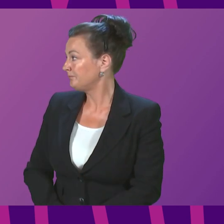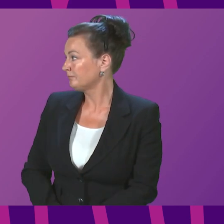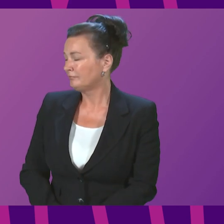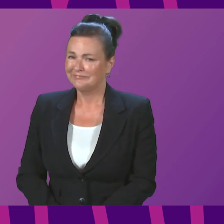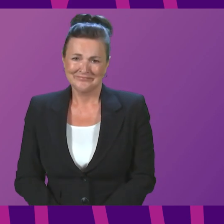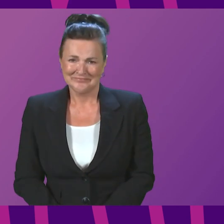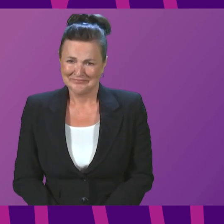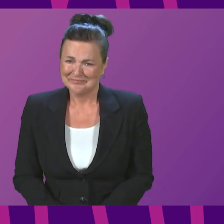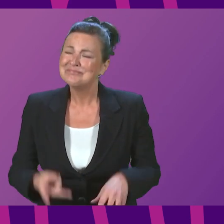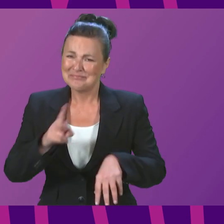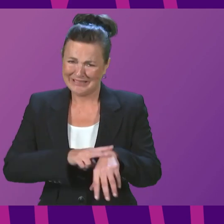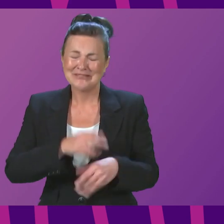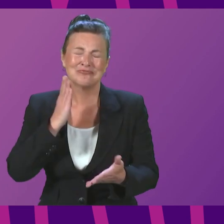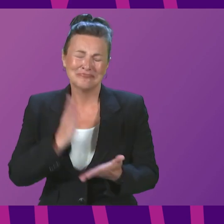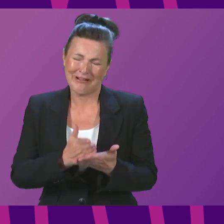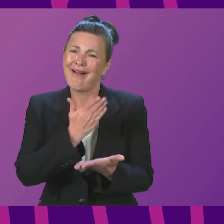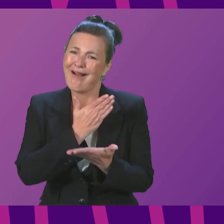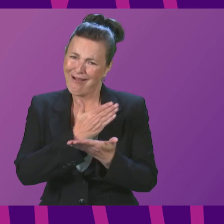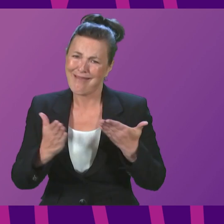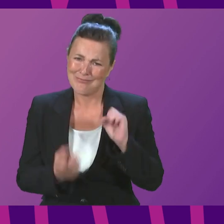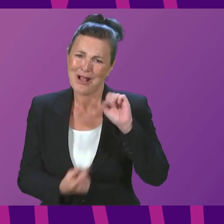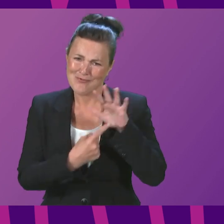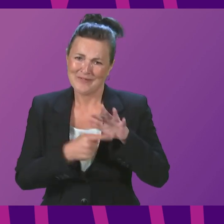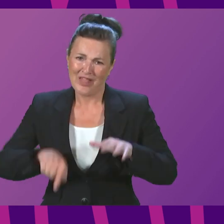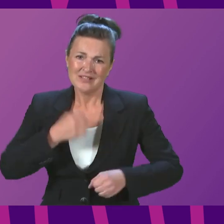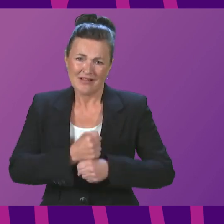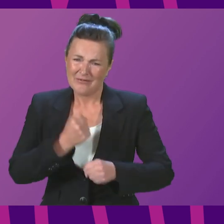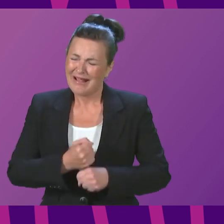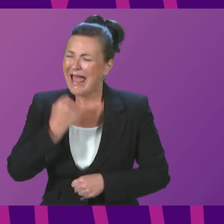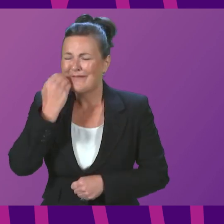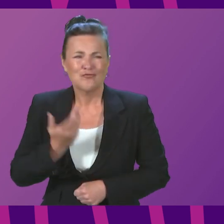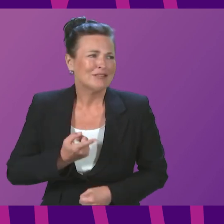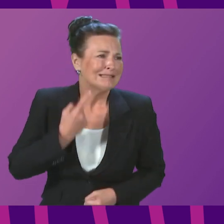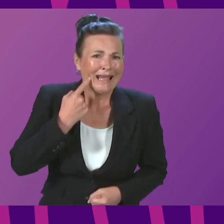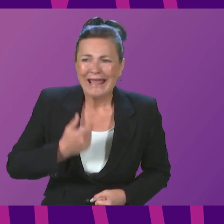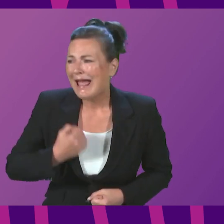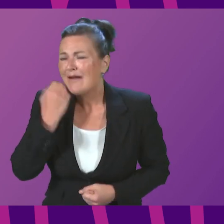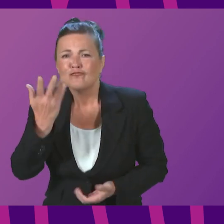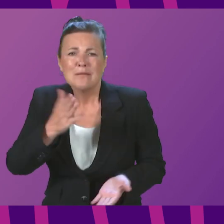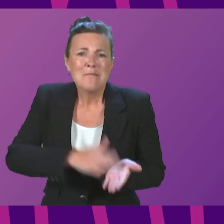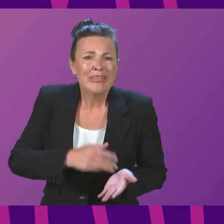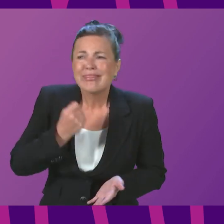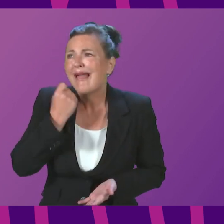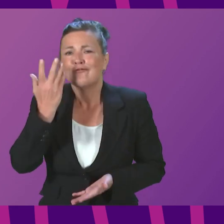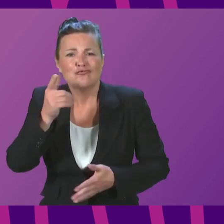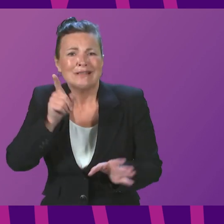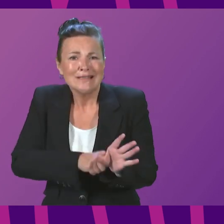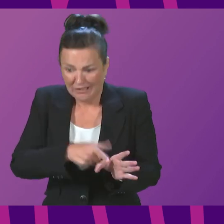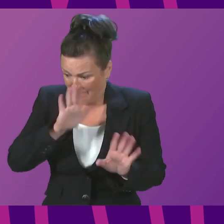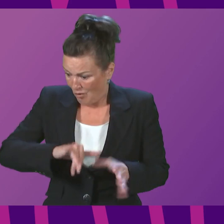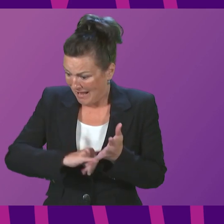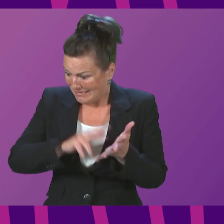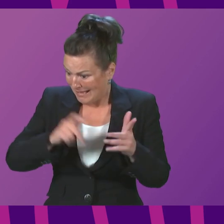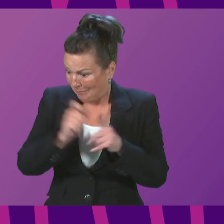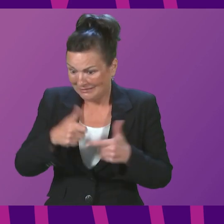clearly a priority for this Government. It has been every day, month, year that this Government has been in office. I think that